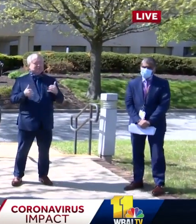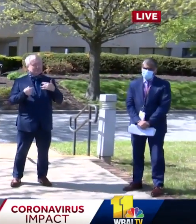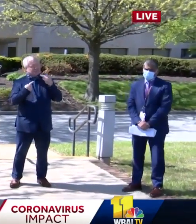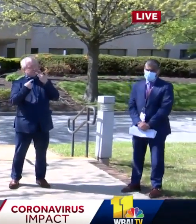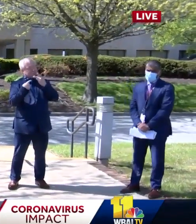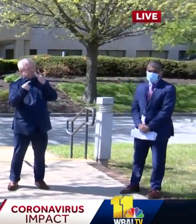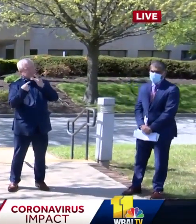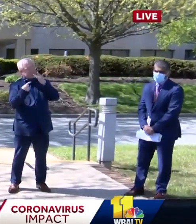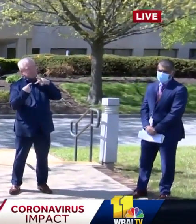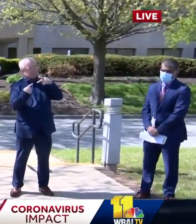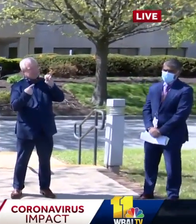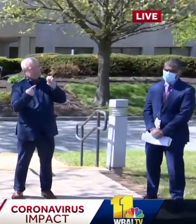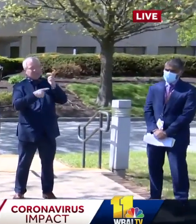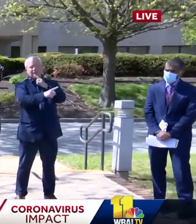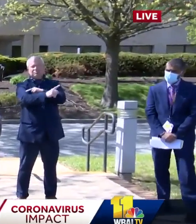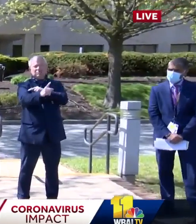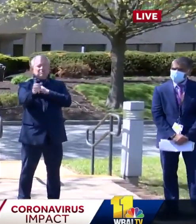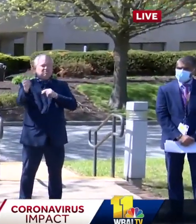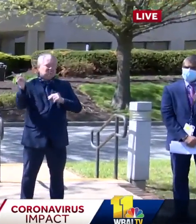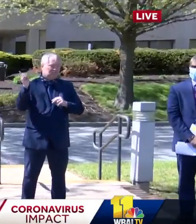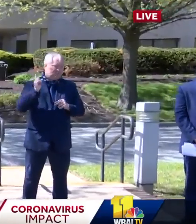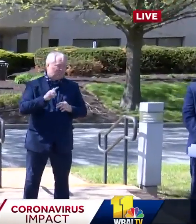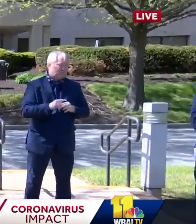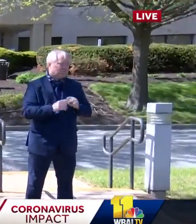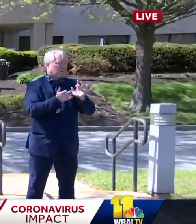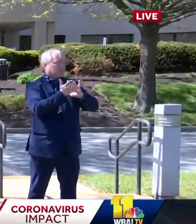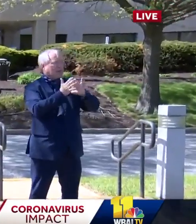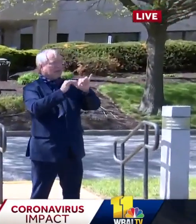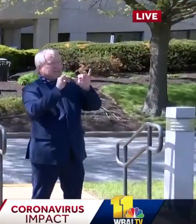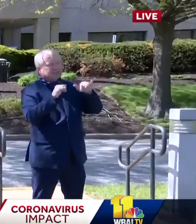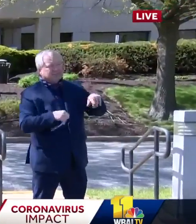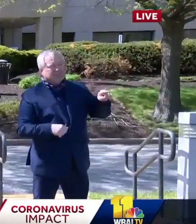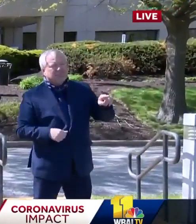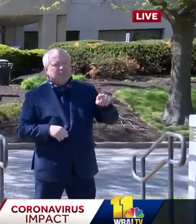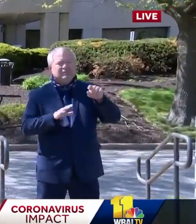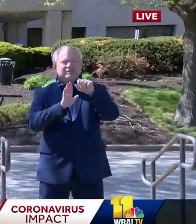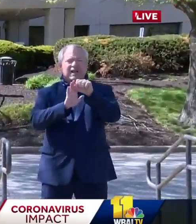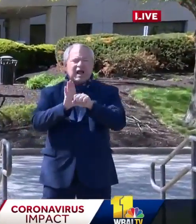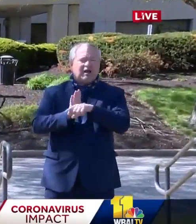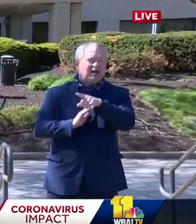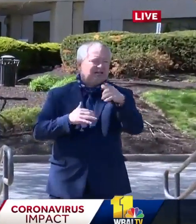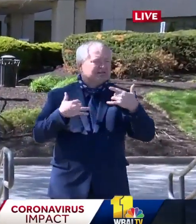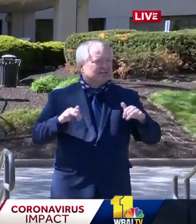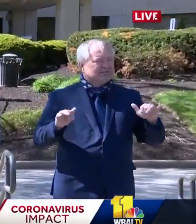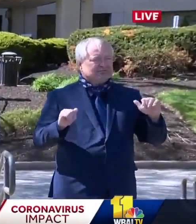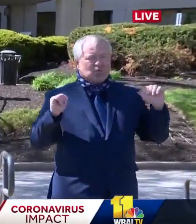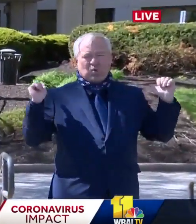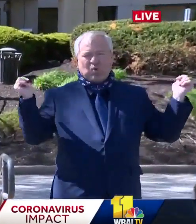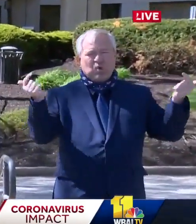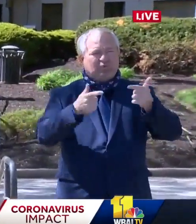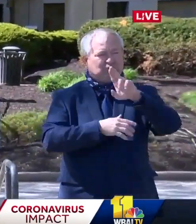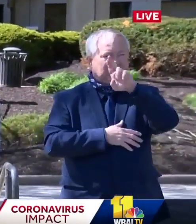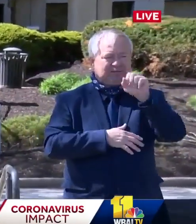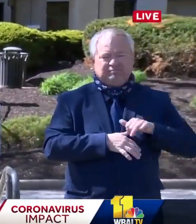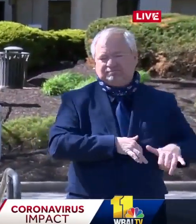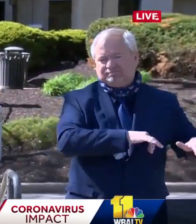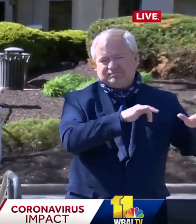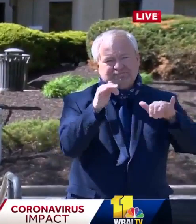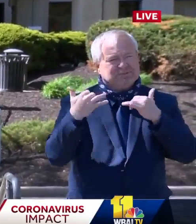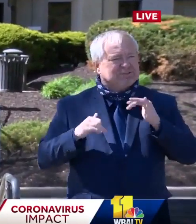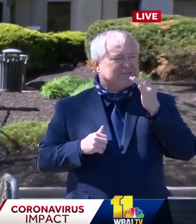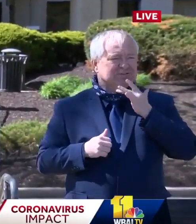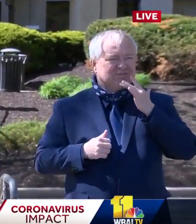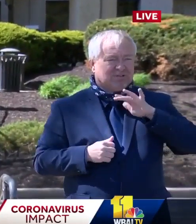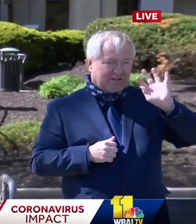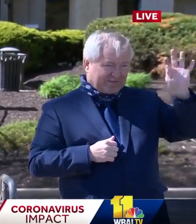hospitals and systems and in states across the country. The federal stockpiles